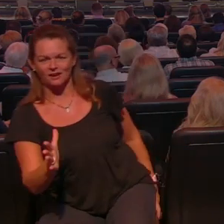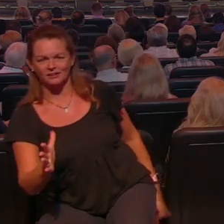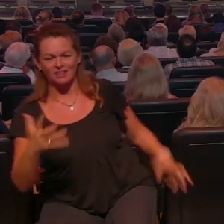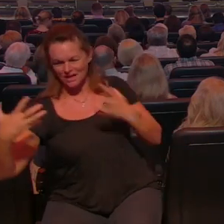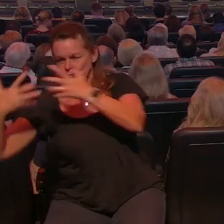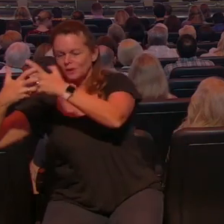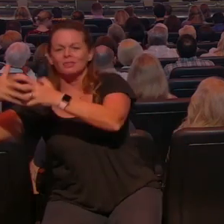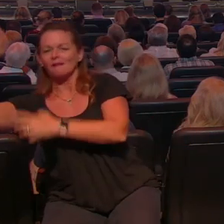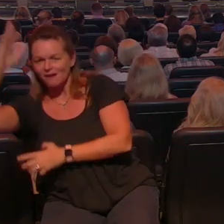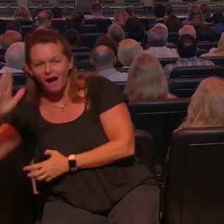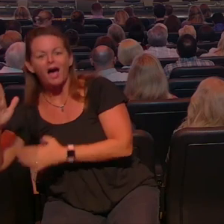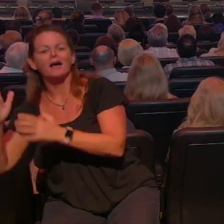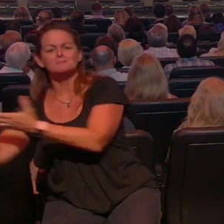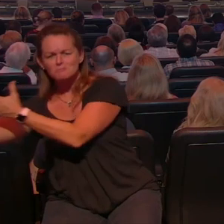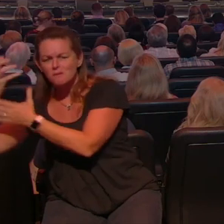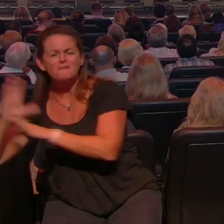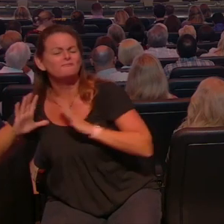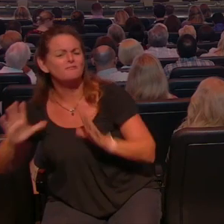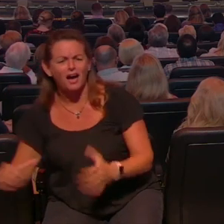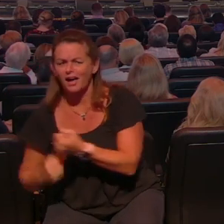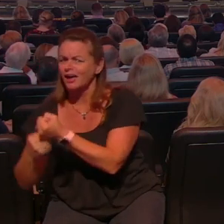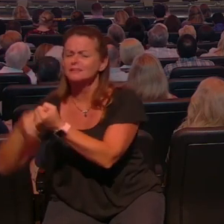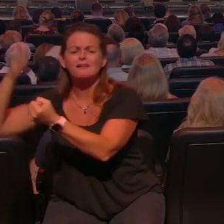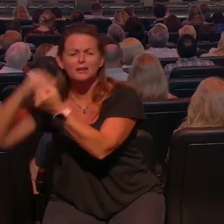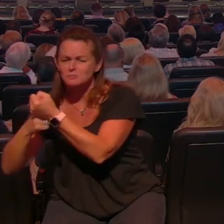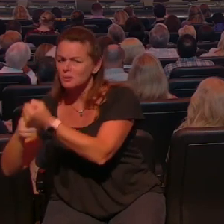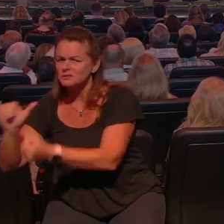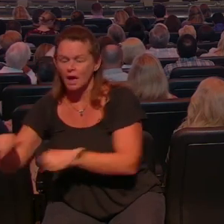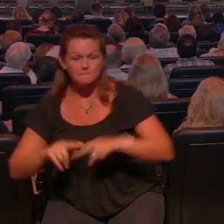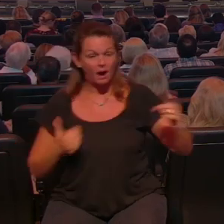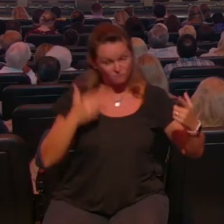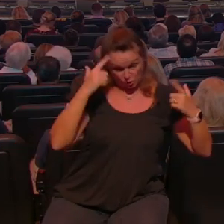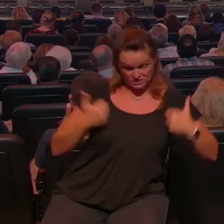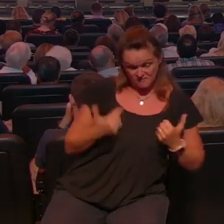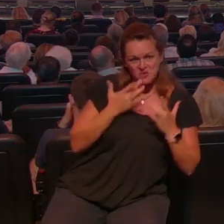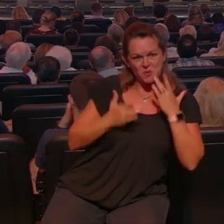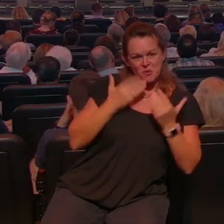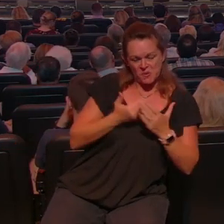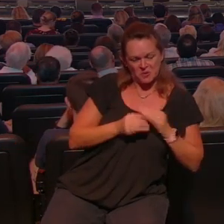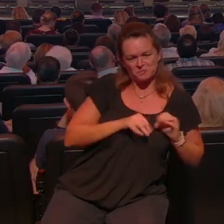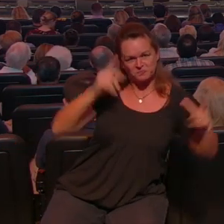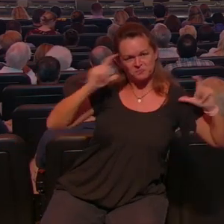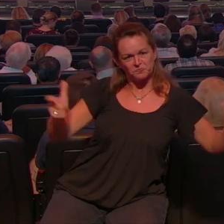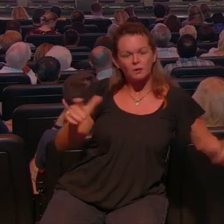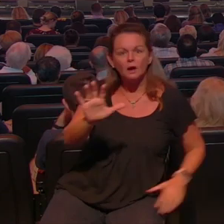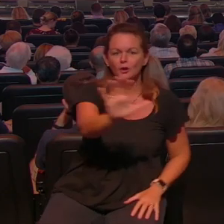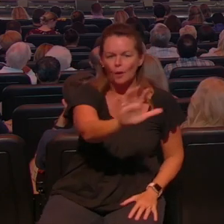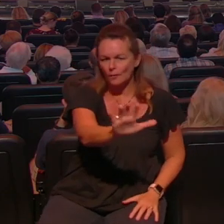bonus I think it's okay to pray for a promotion and please hear me it's God working in our hearts and